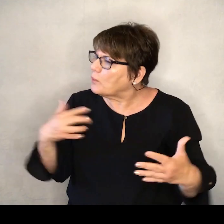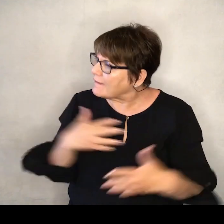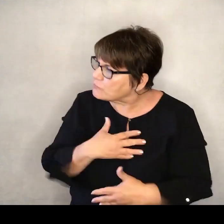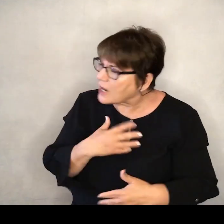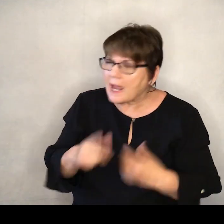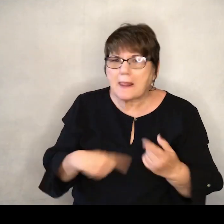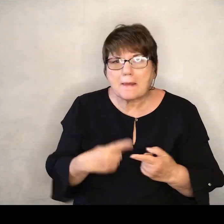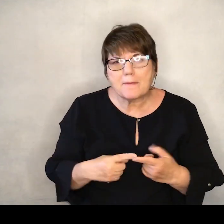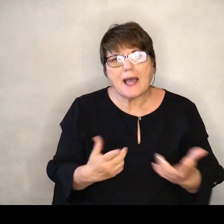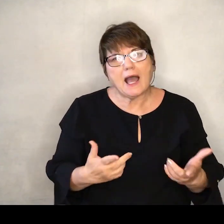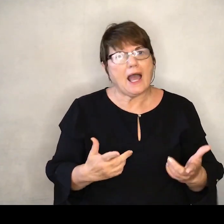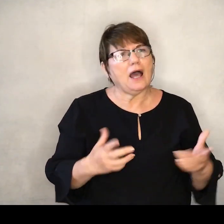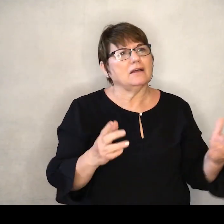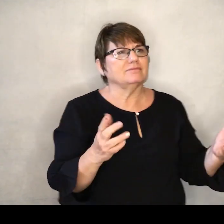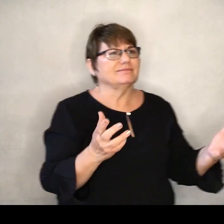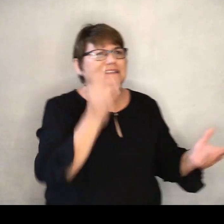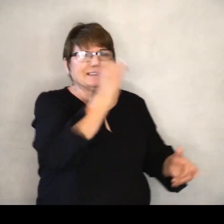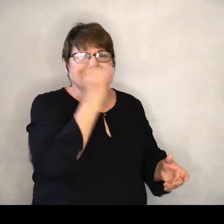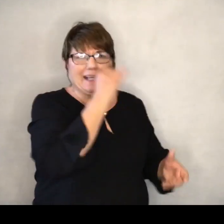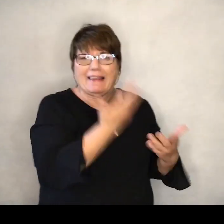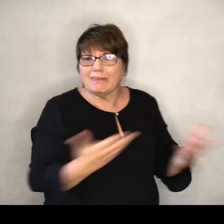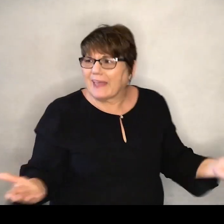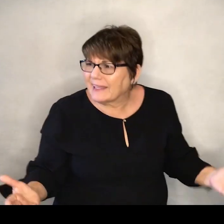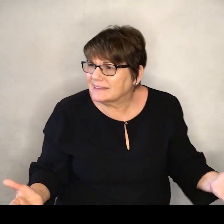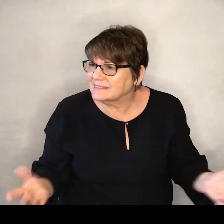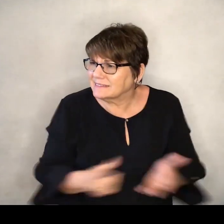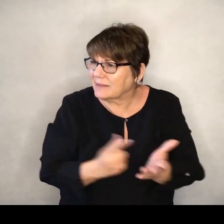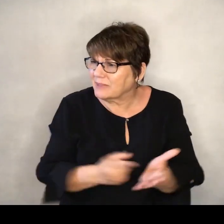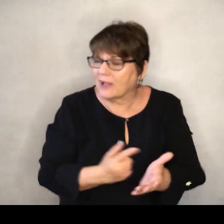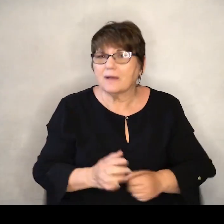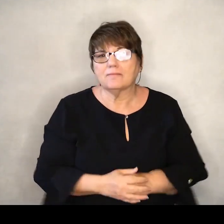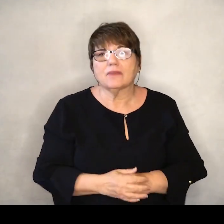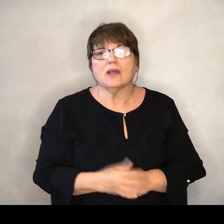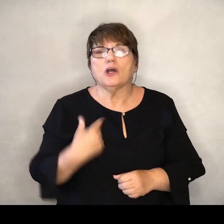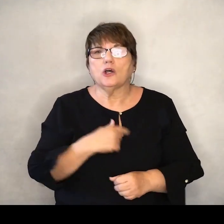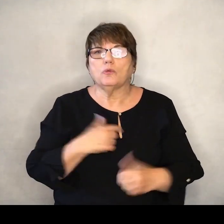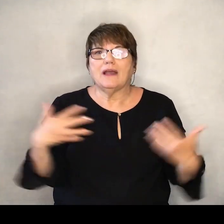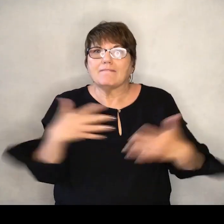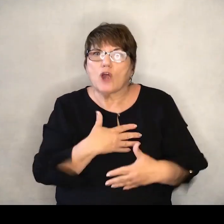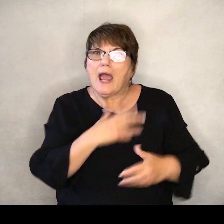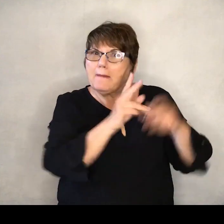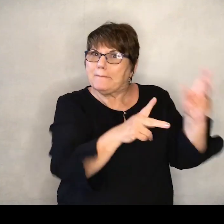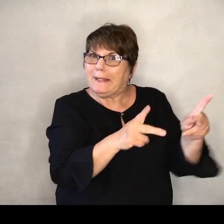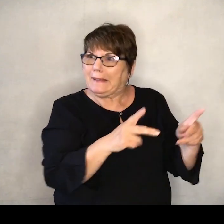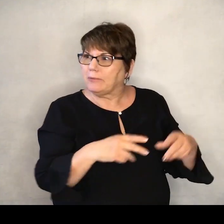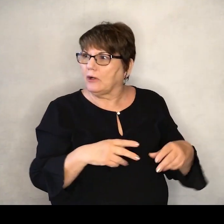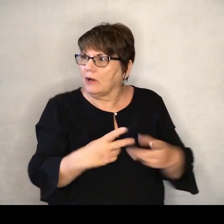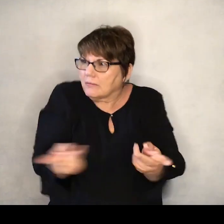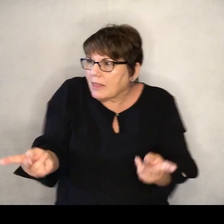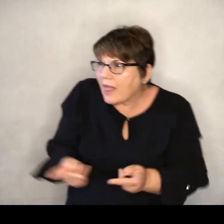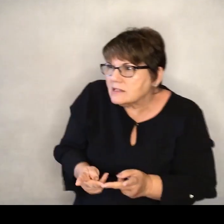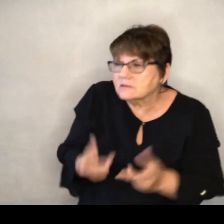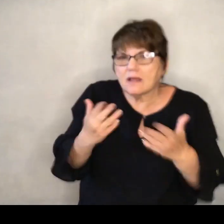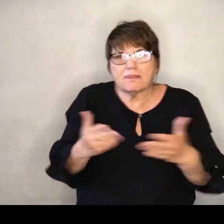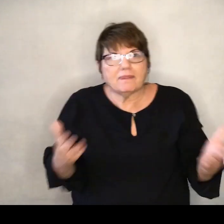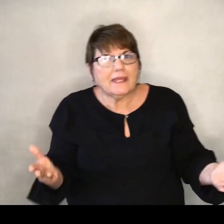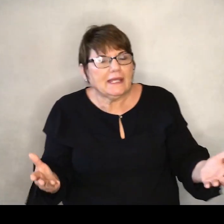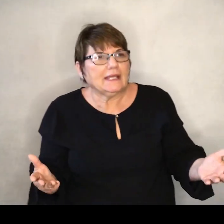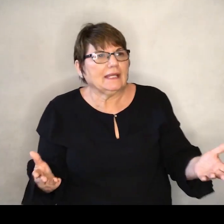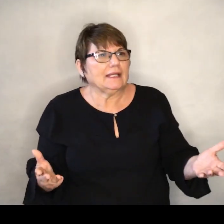of senseless things. And that includes being afraid of people and places and things. And